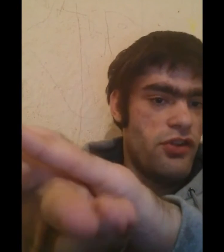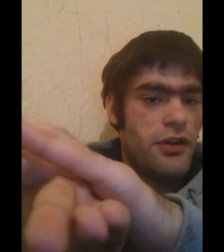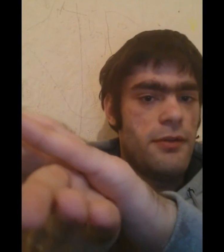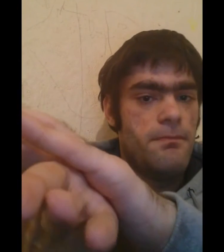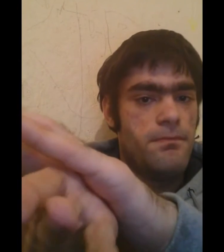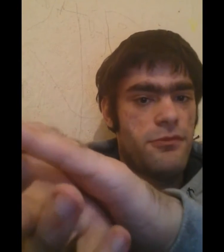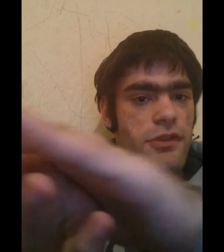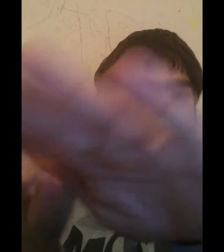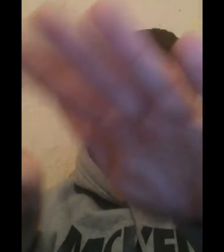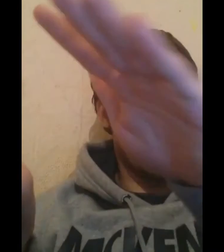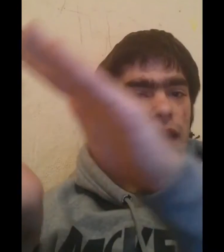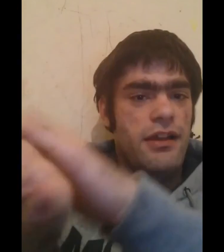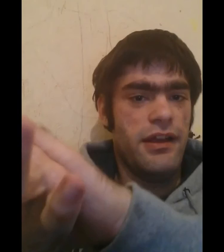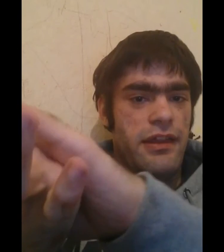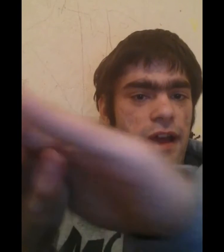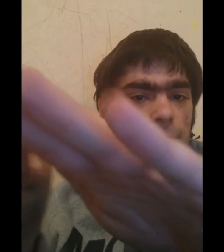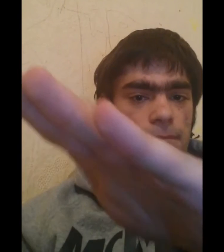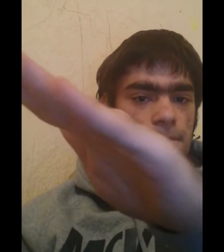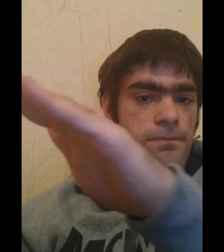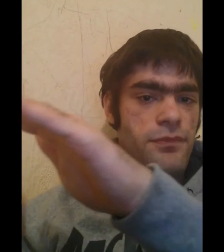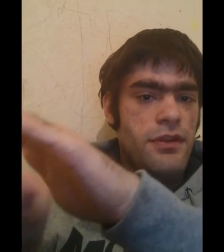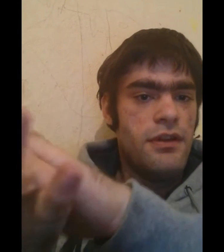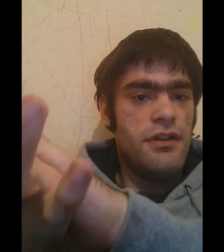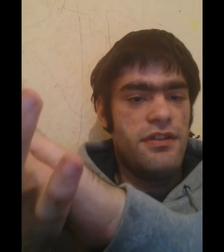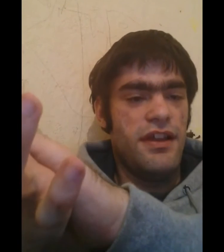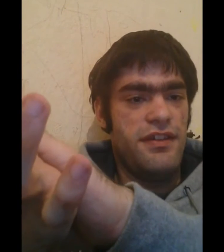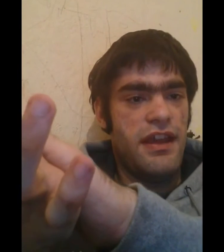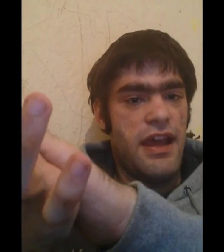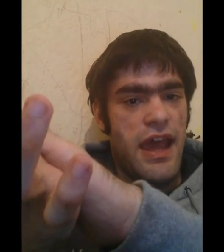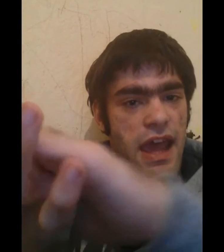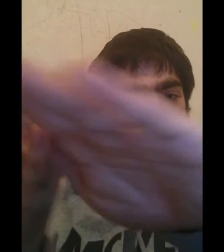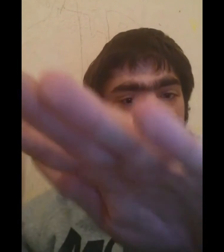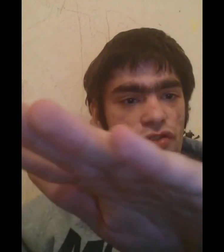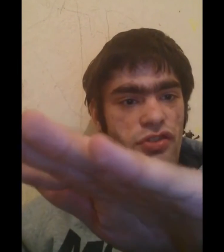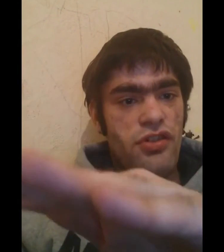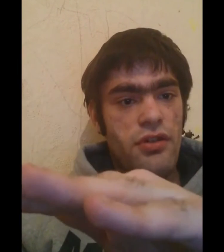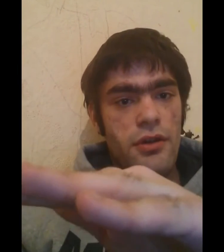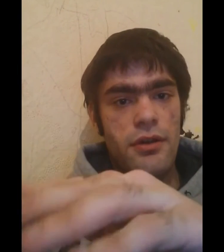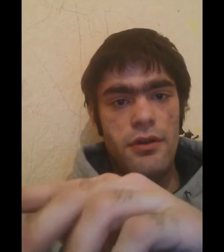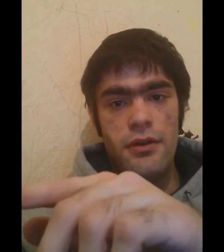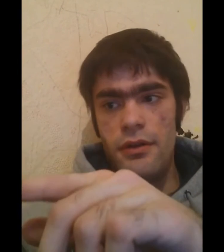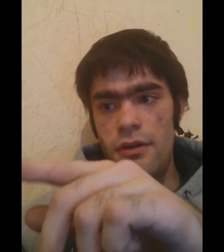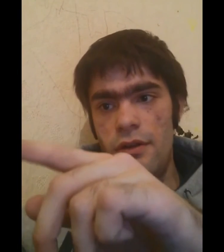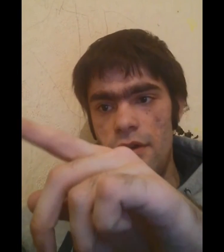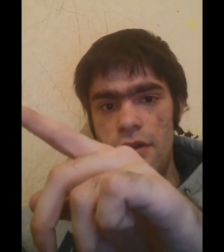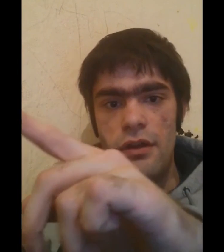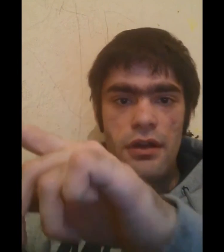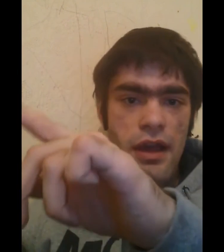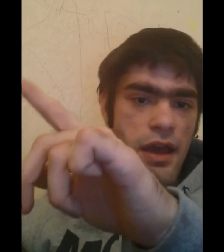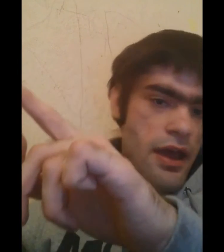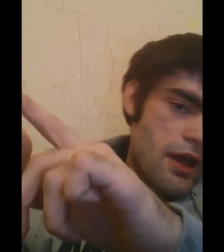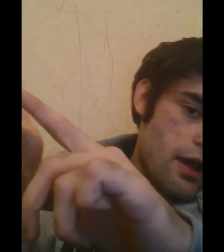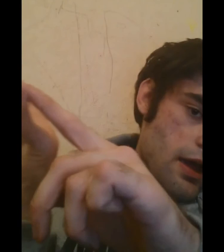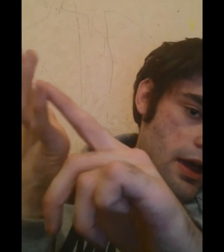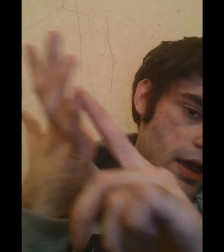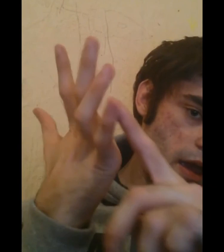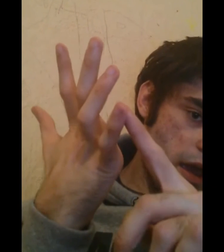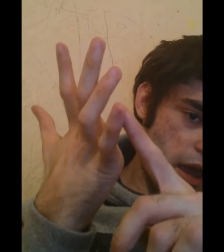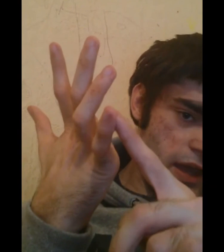your other hand like that so that's H a